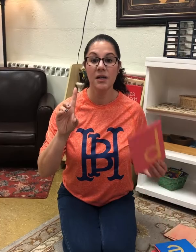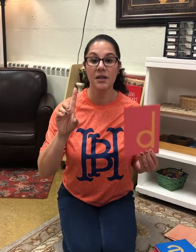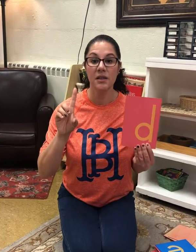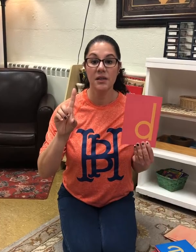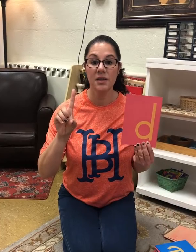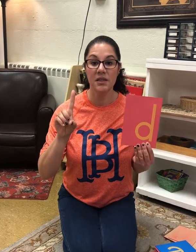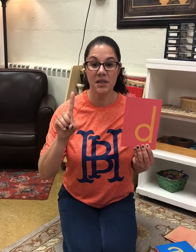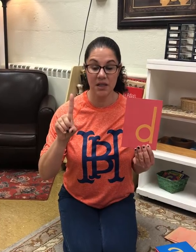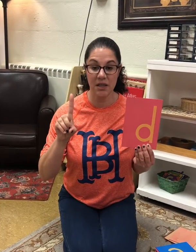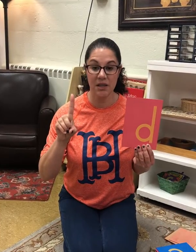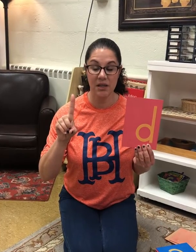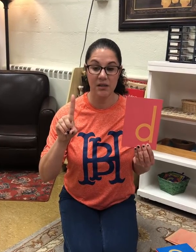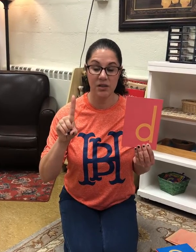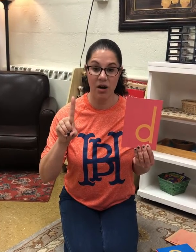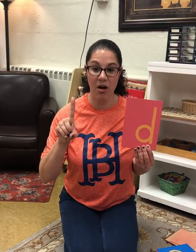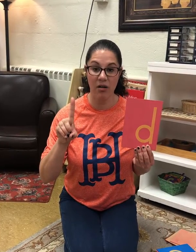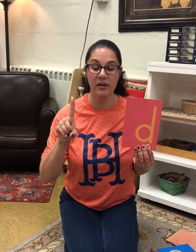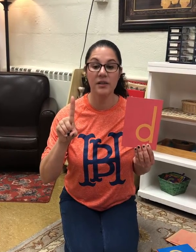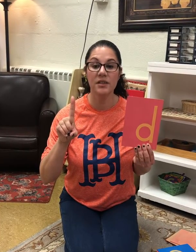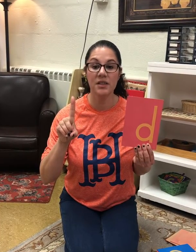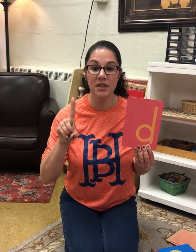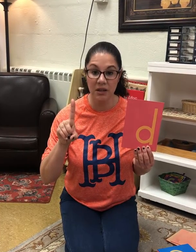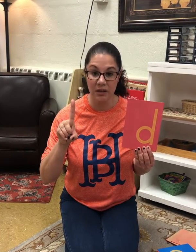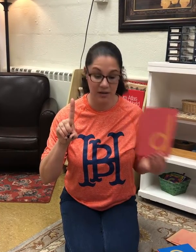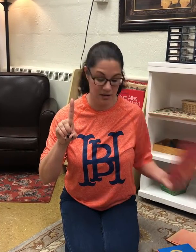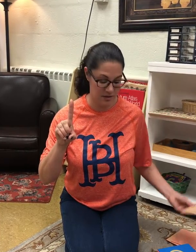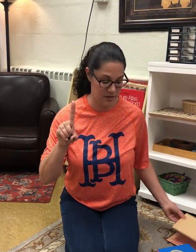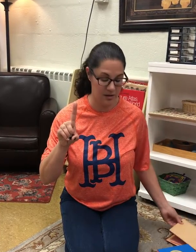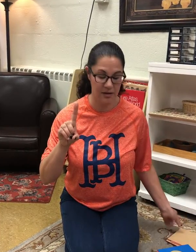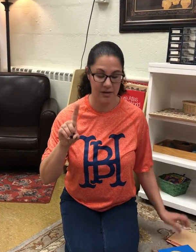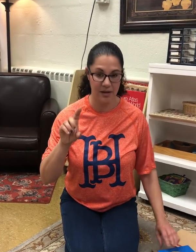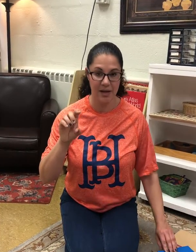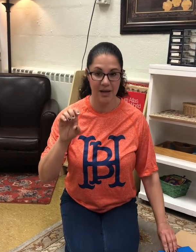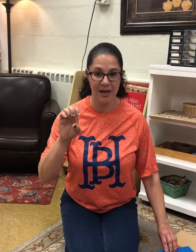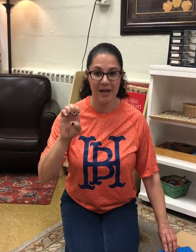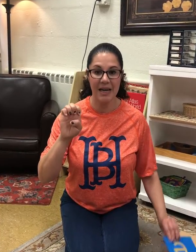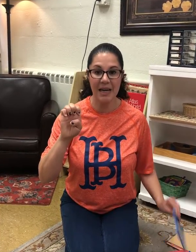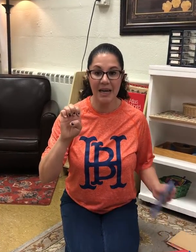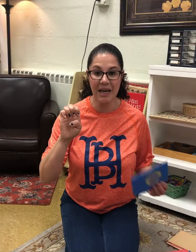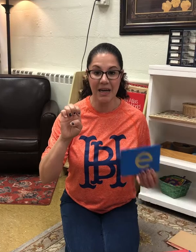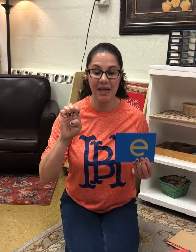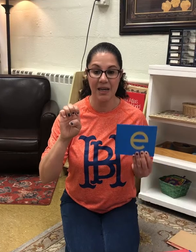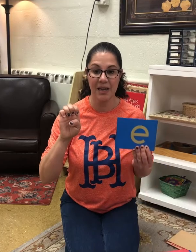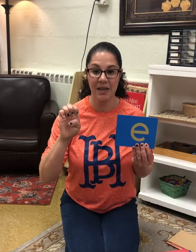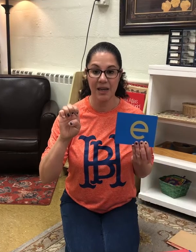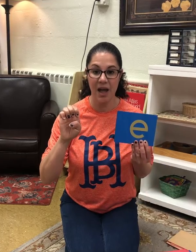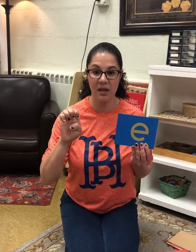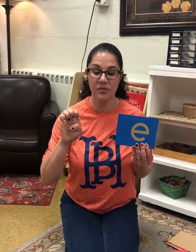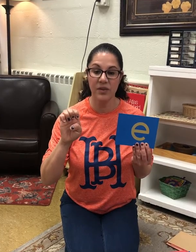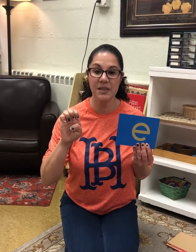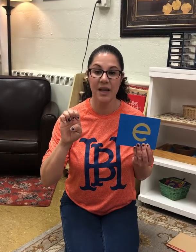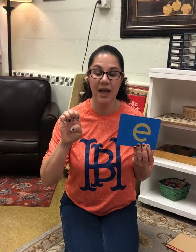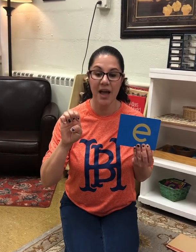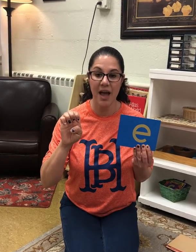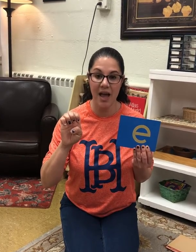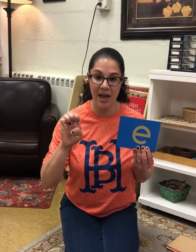D dog, duh. E elephant, eh.